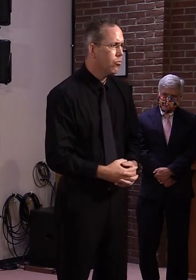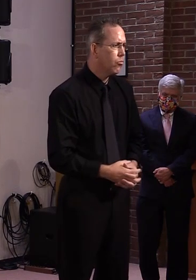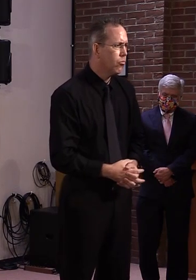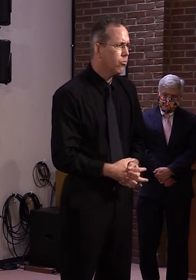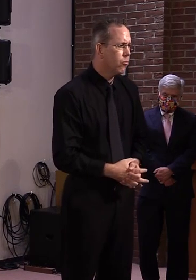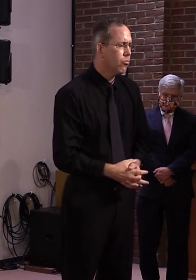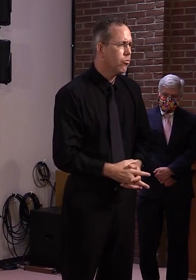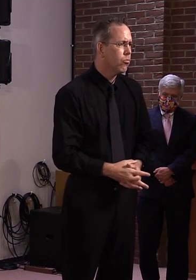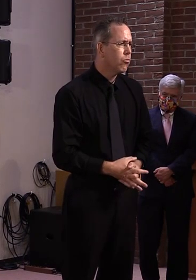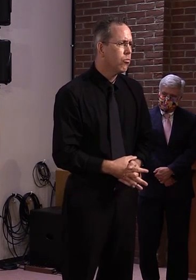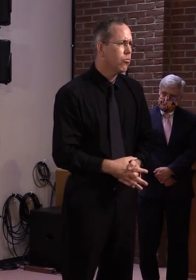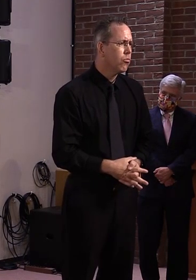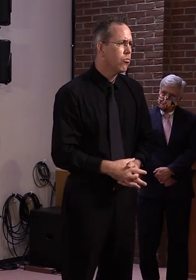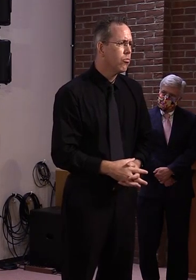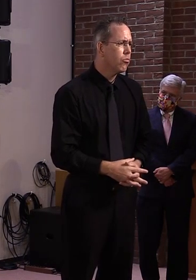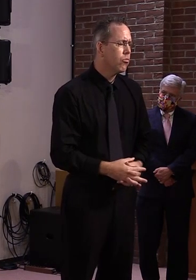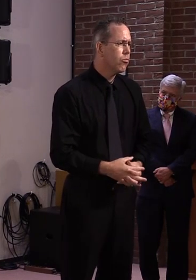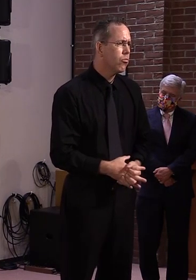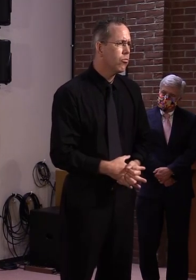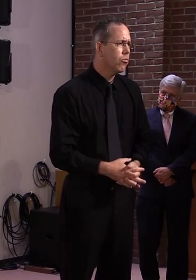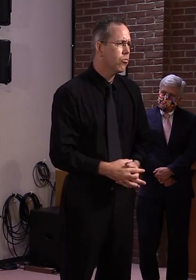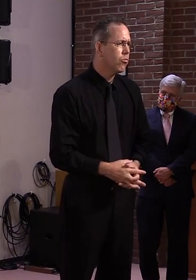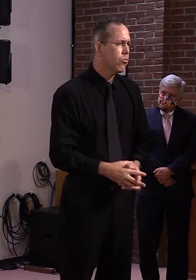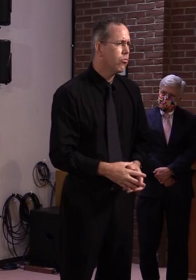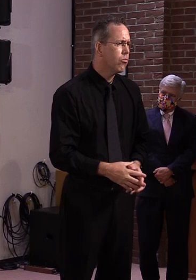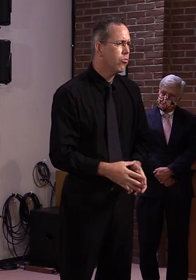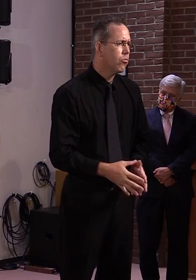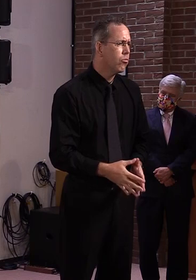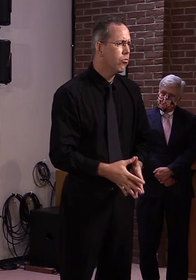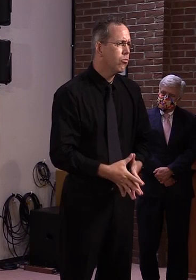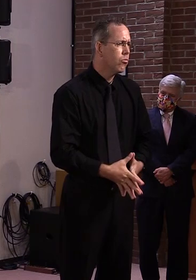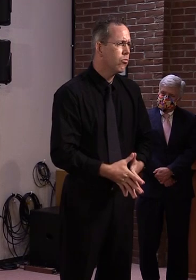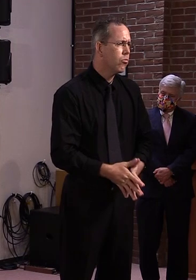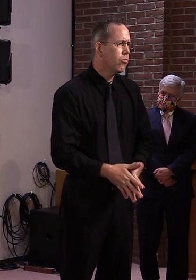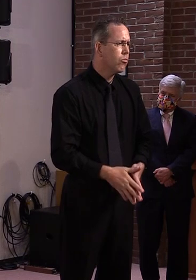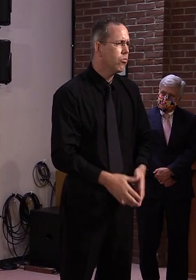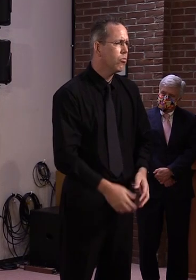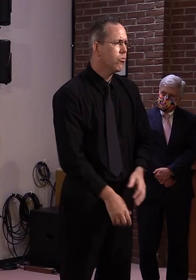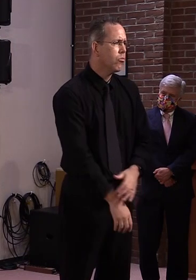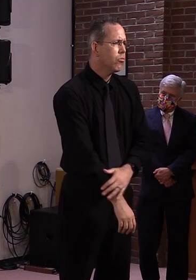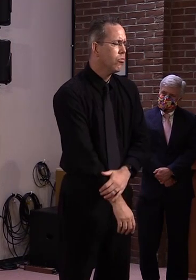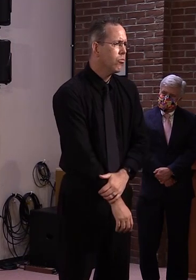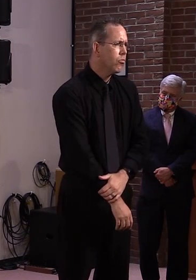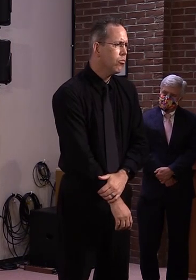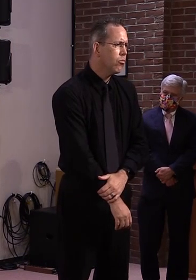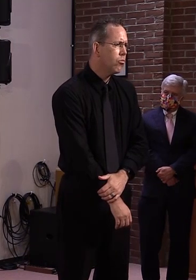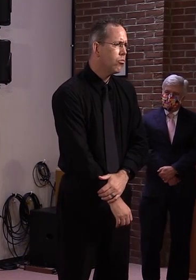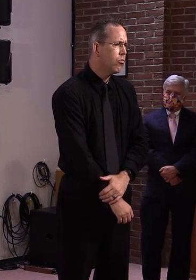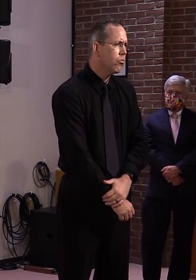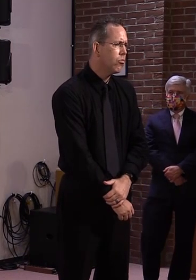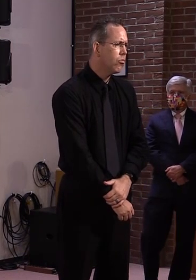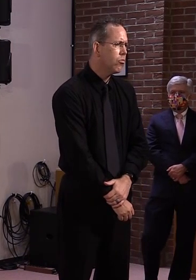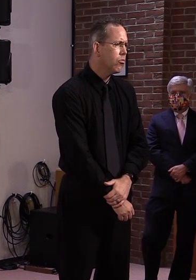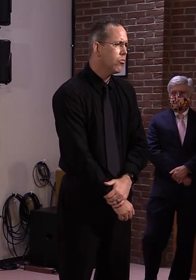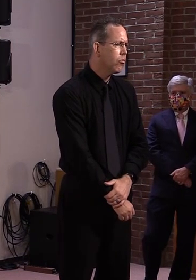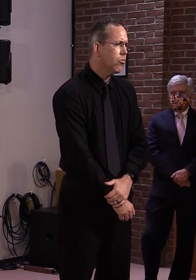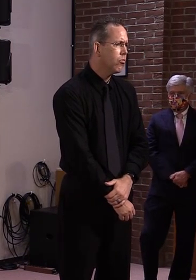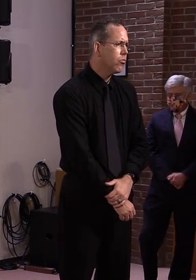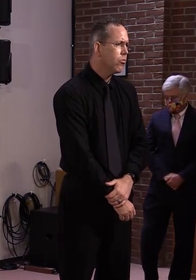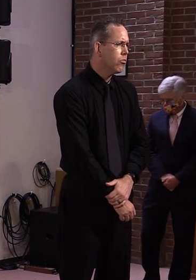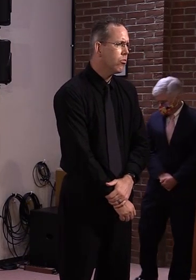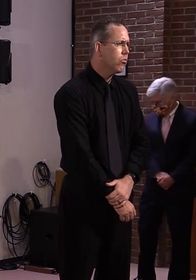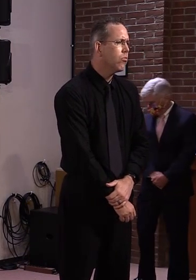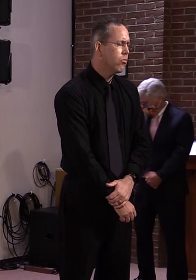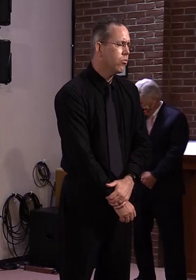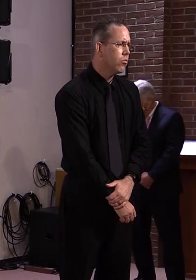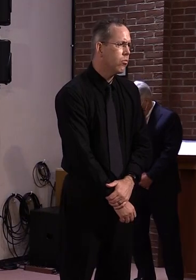continues to lag behind most of the country in responding to the 2020 census. We're something like 47 out of 52 jurisdictions.